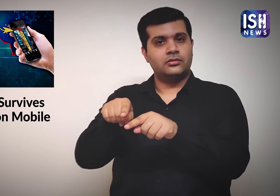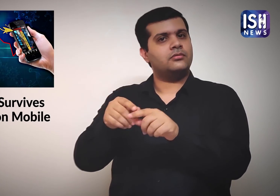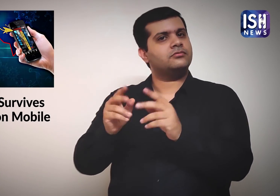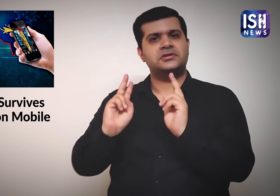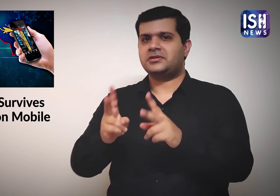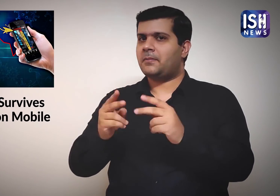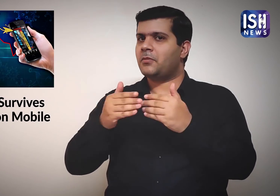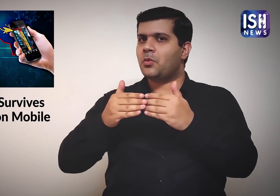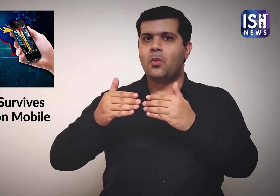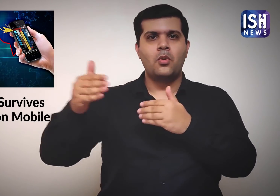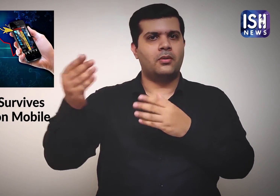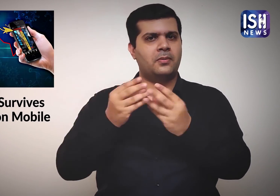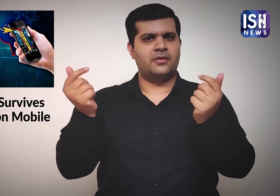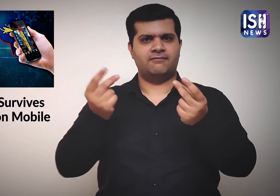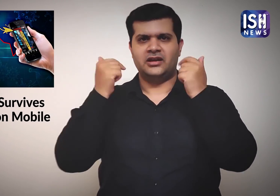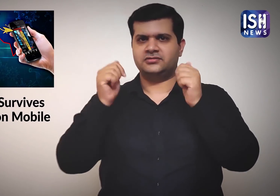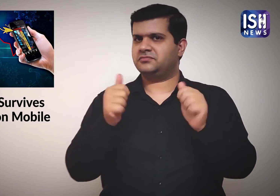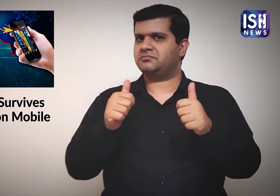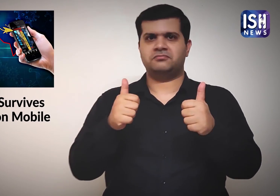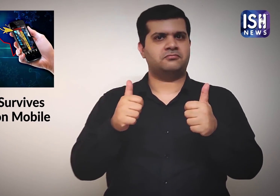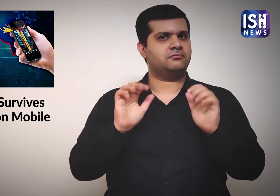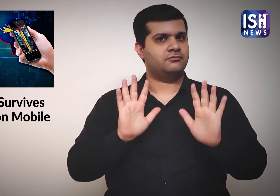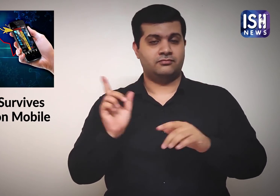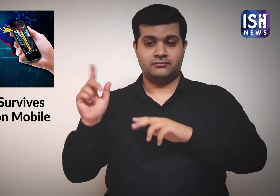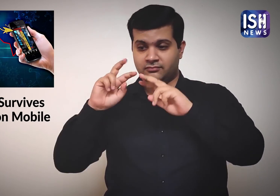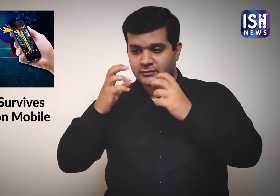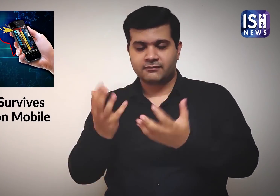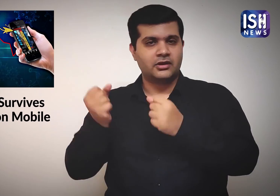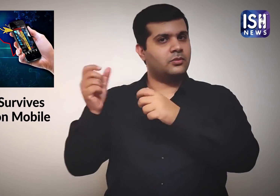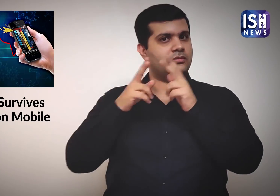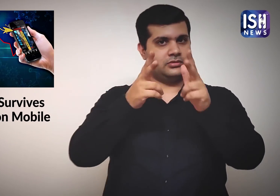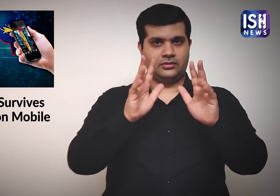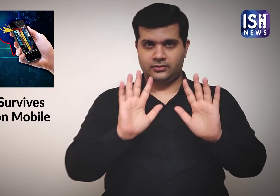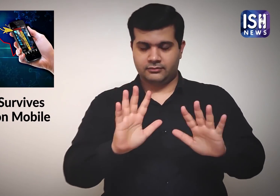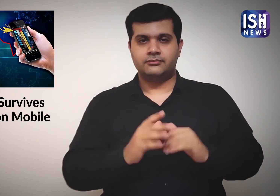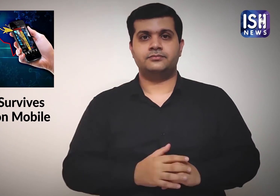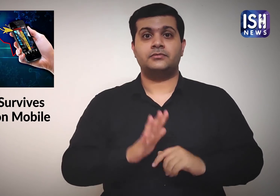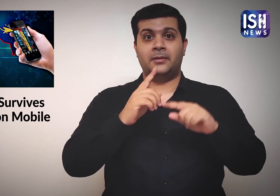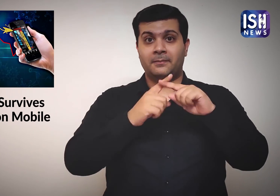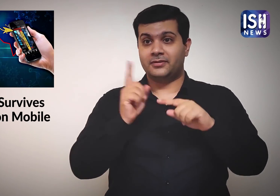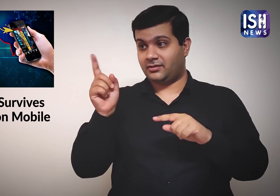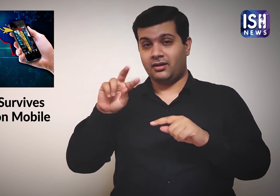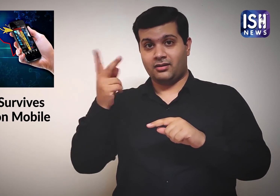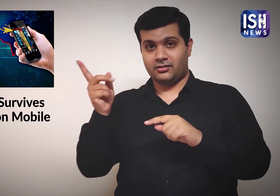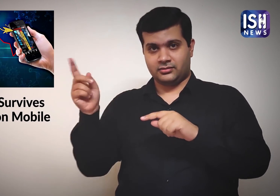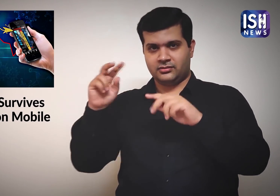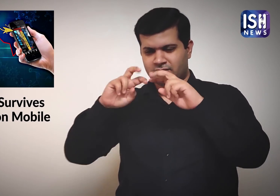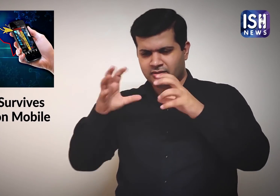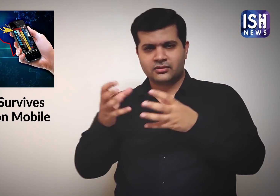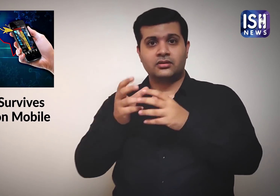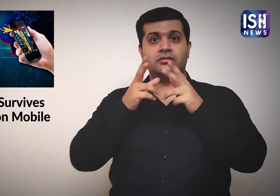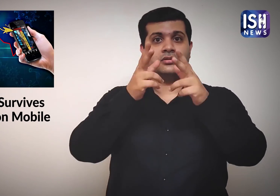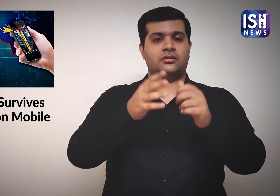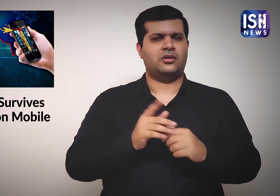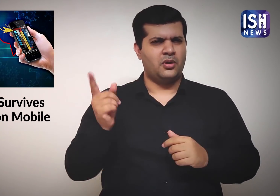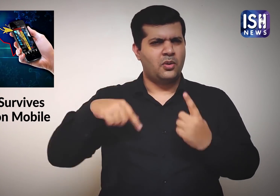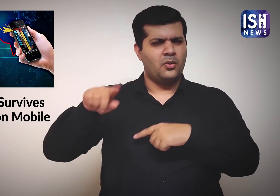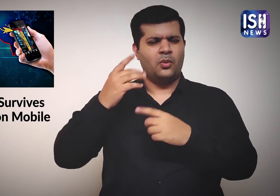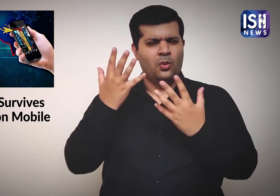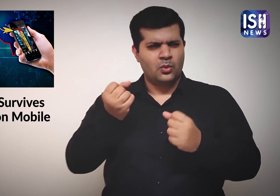This increases the survival time of the virus. 11. This data was found by researchers. 12. also wanted to